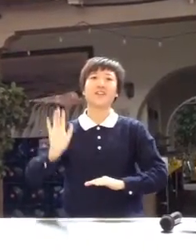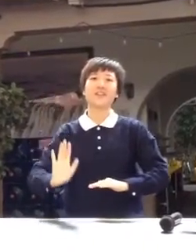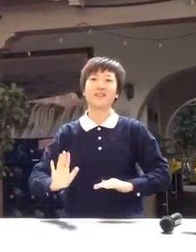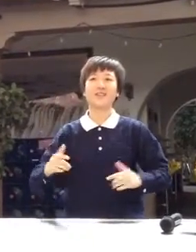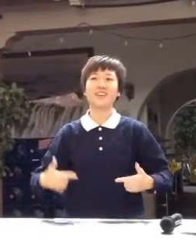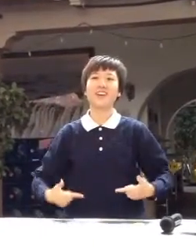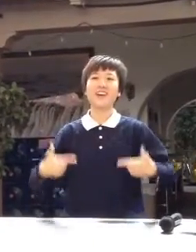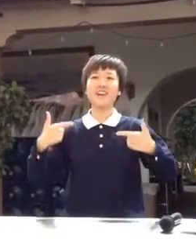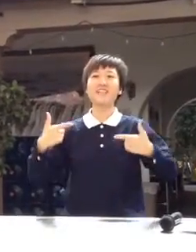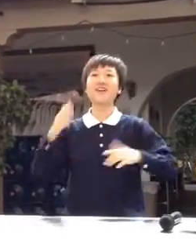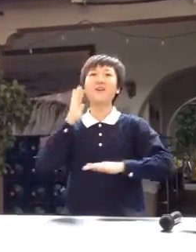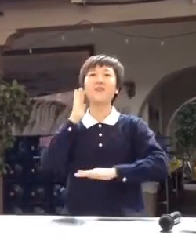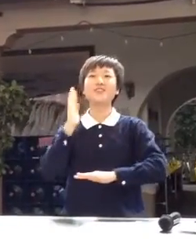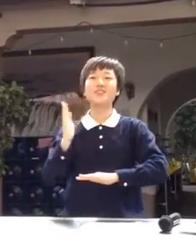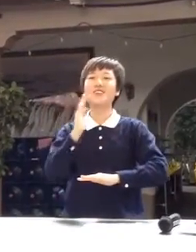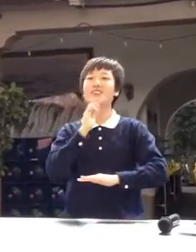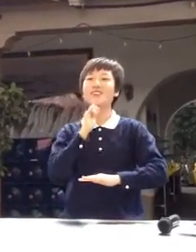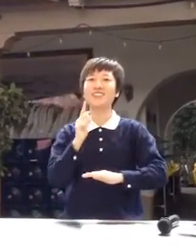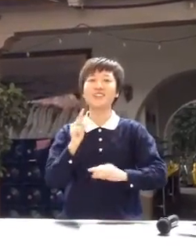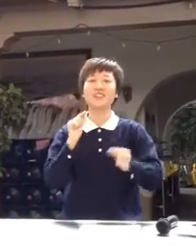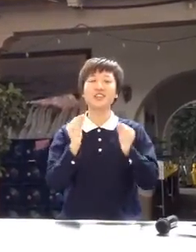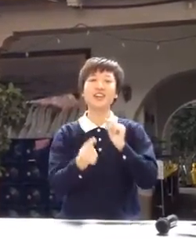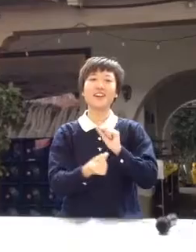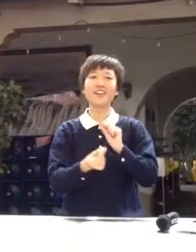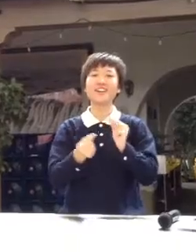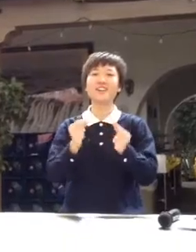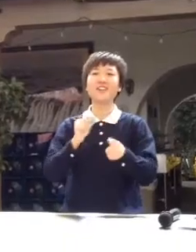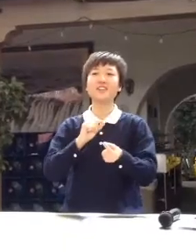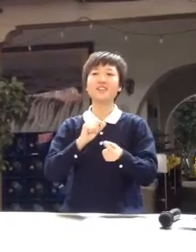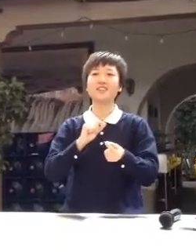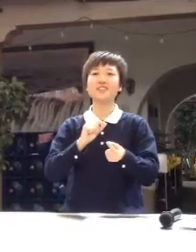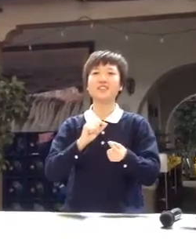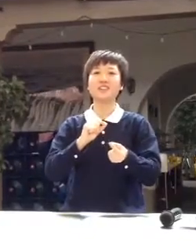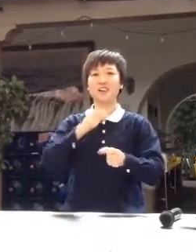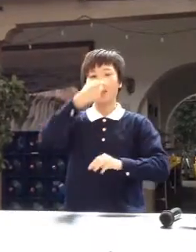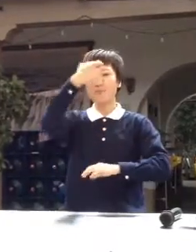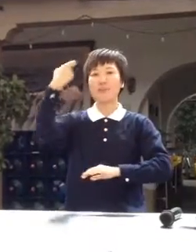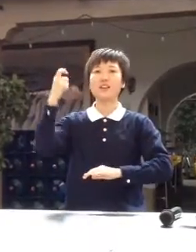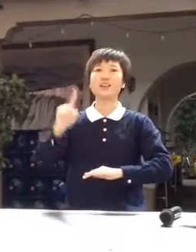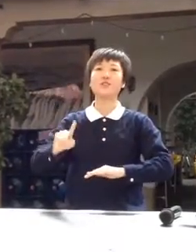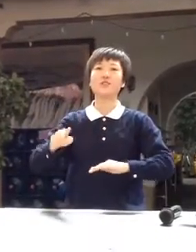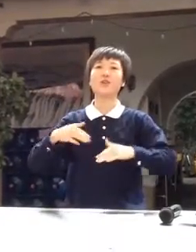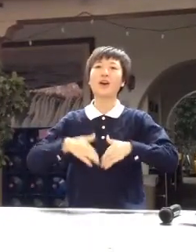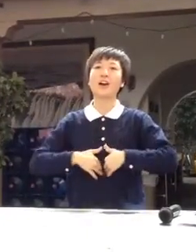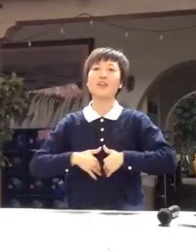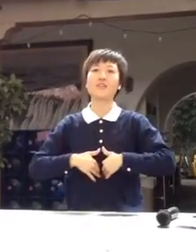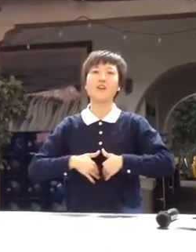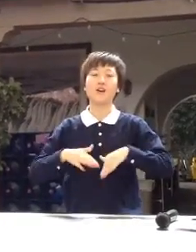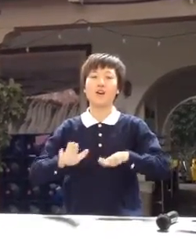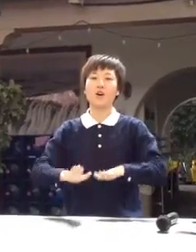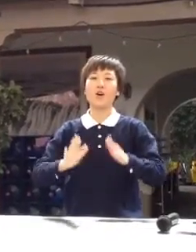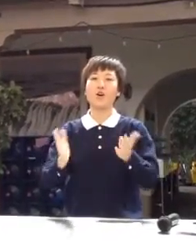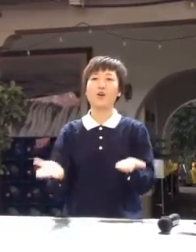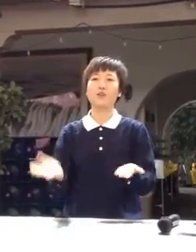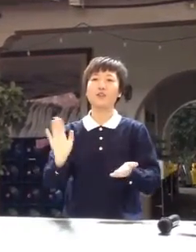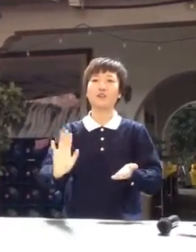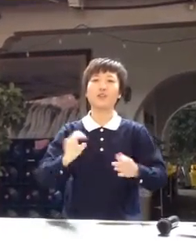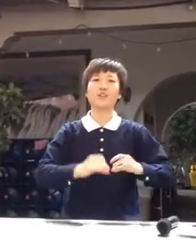Your life will surely change, because you have opened your